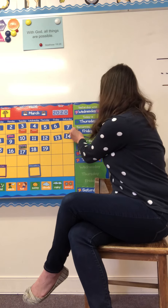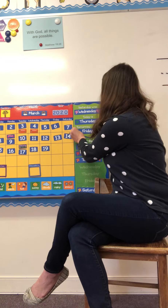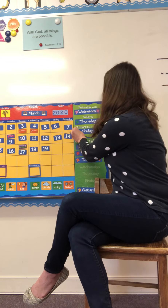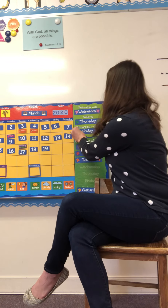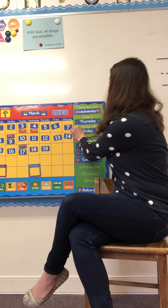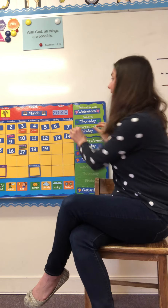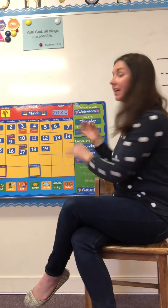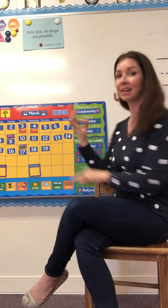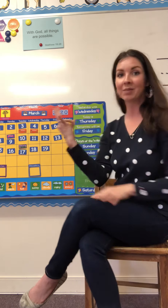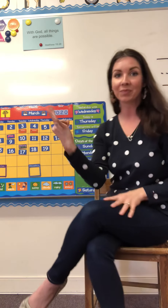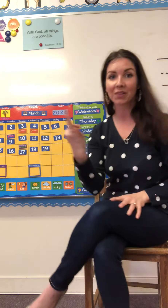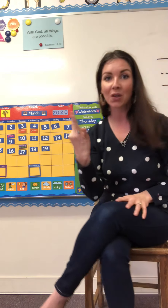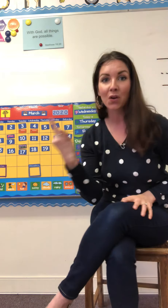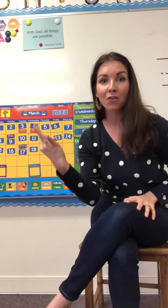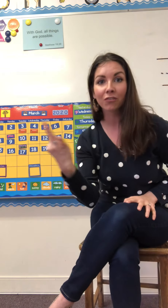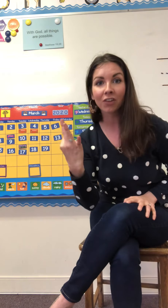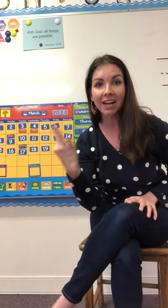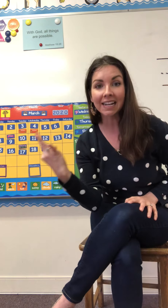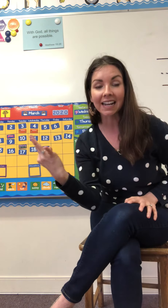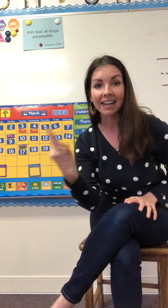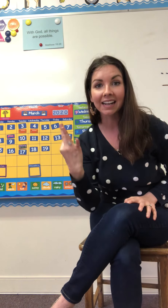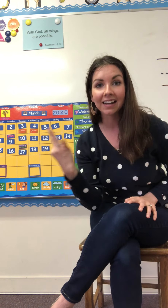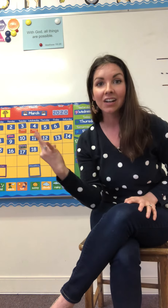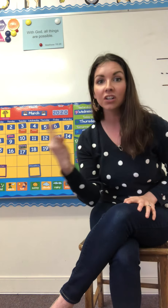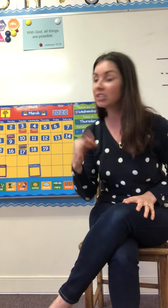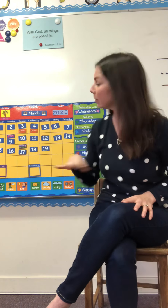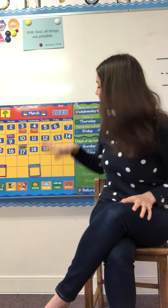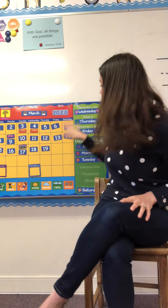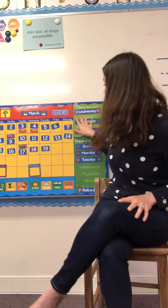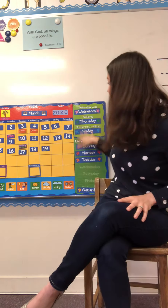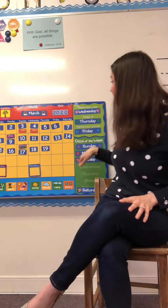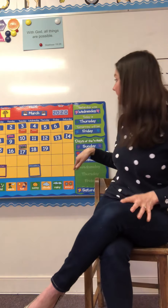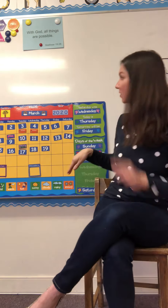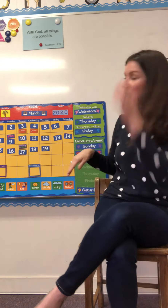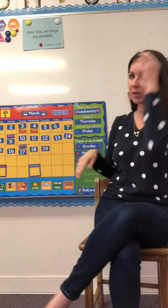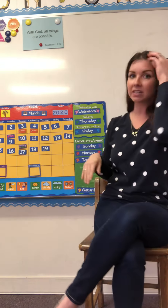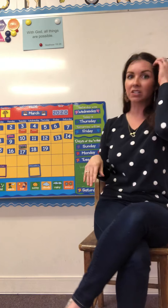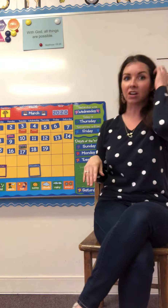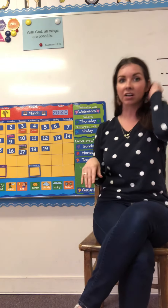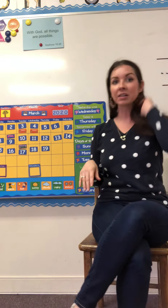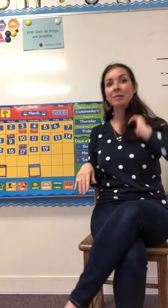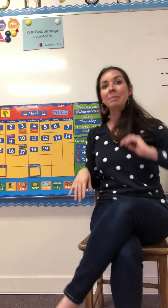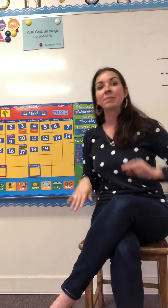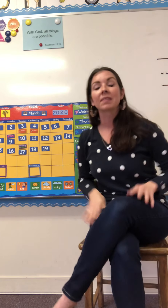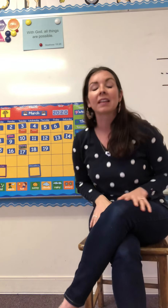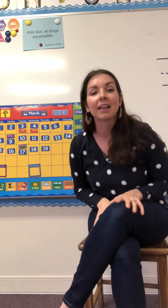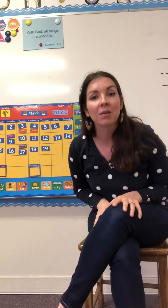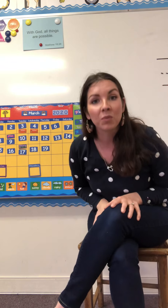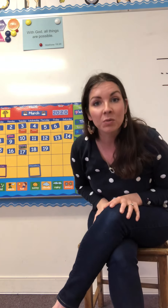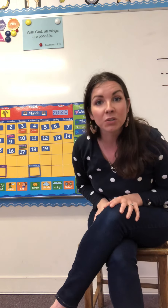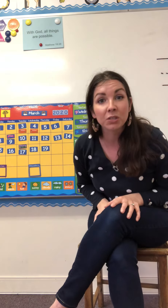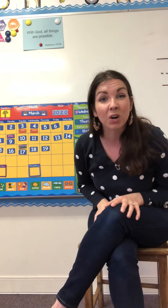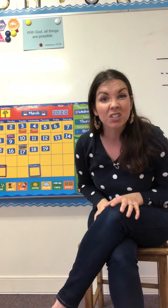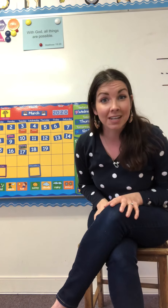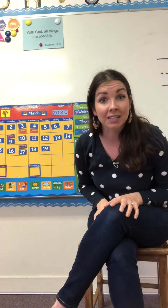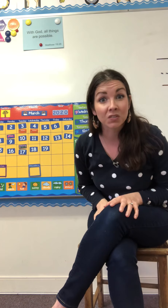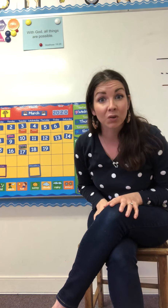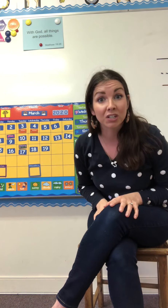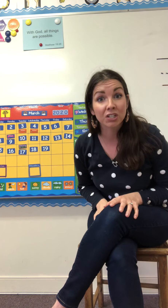Good job. Let's sing our days of the week song and we will do our signs for it too.